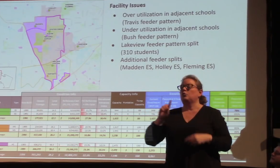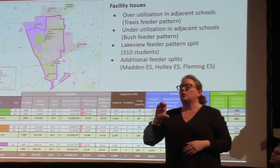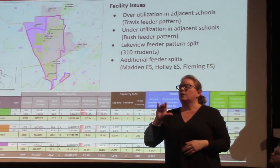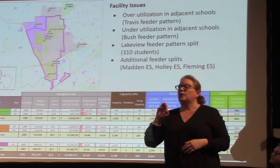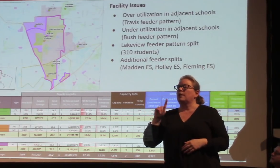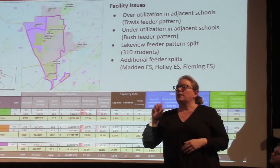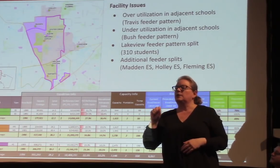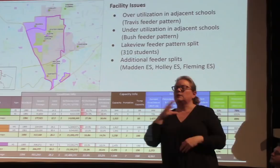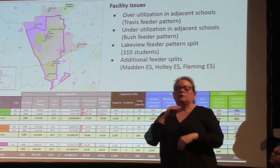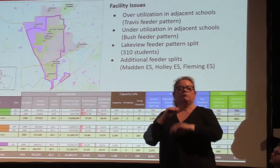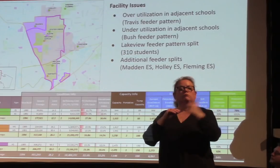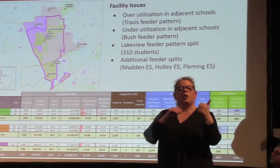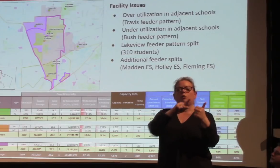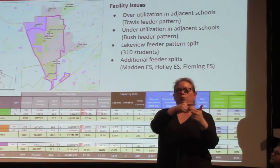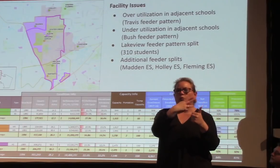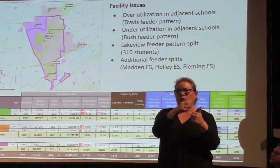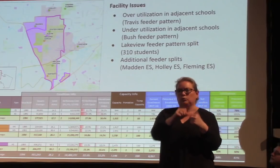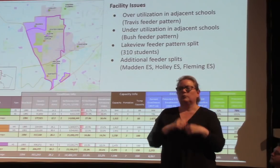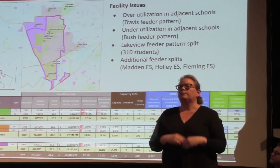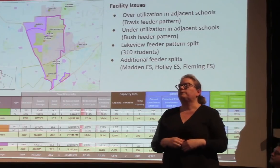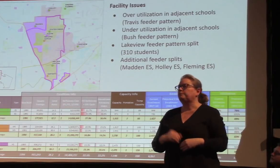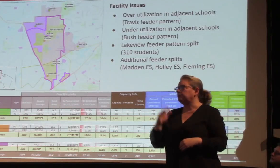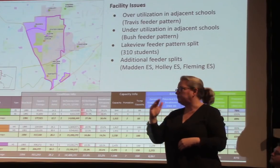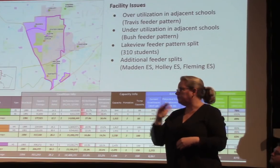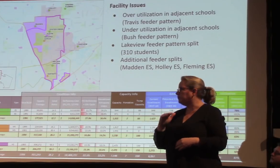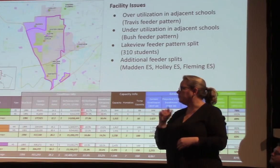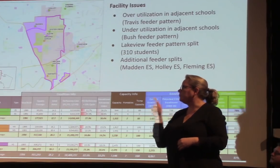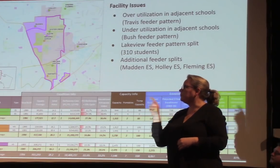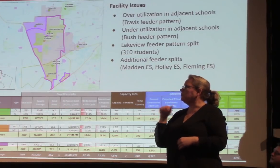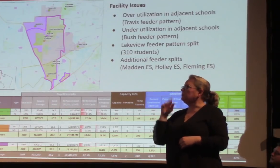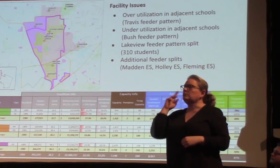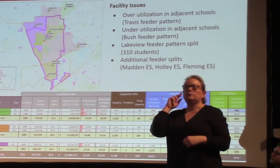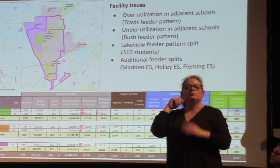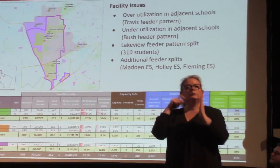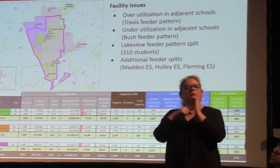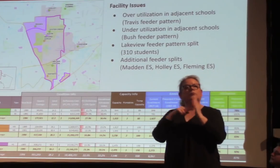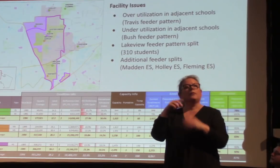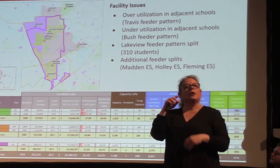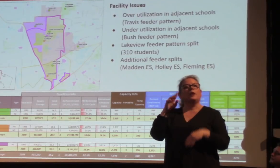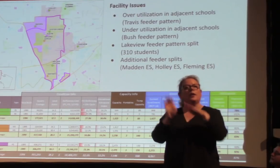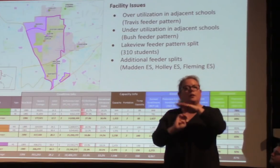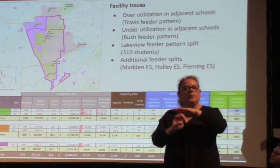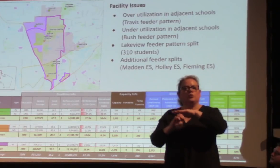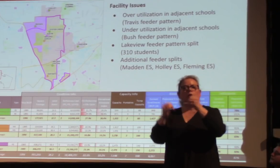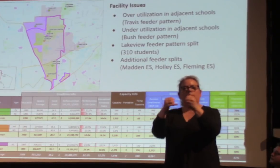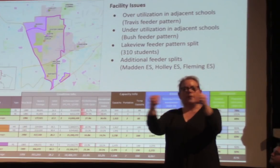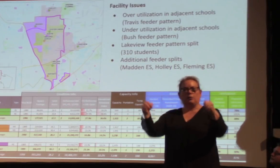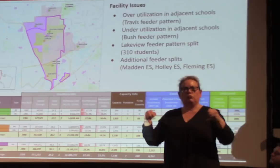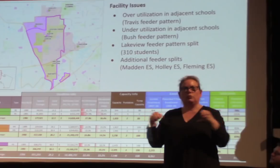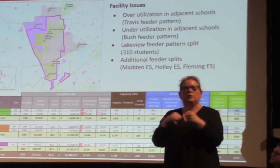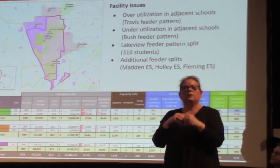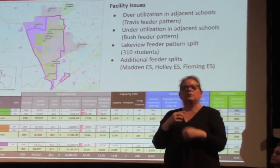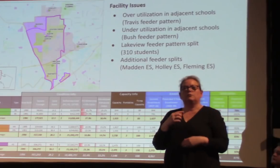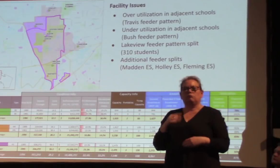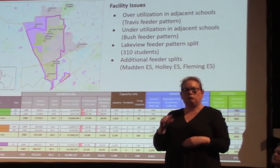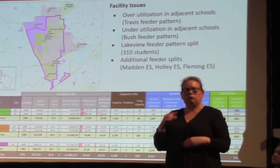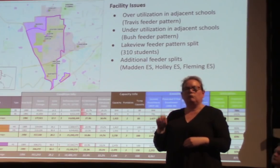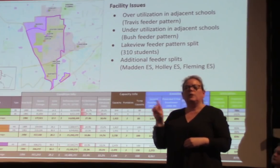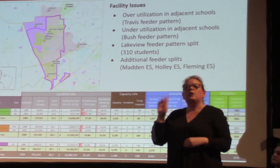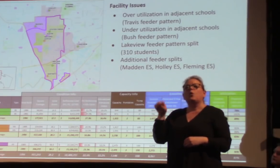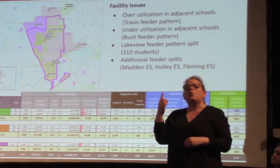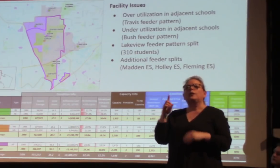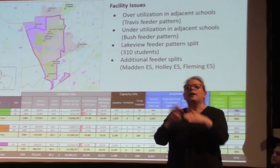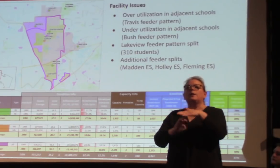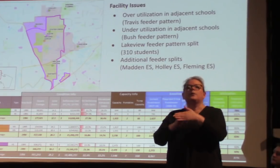areas, those are the elementary boundaries. And we're showing all the boundaries that would touch the feeder patterns. And so the only elementary